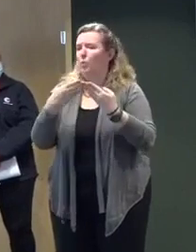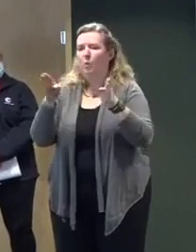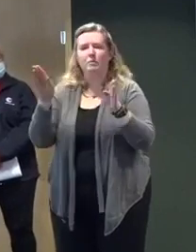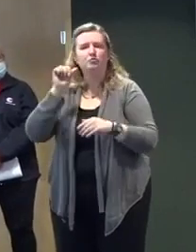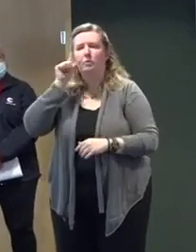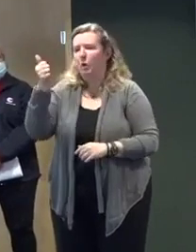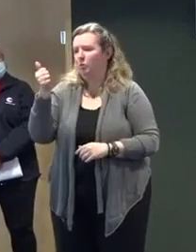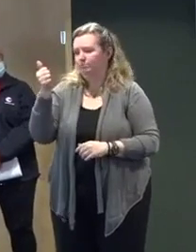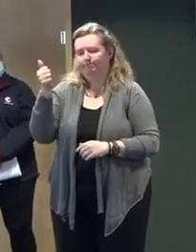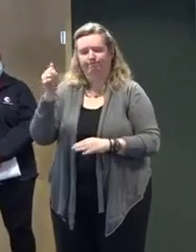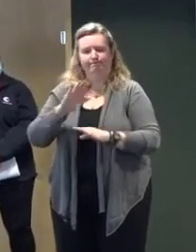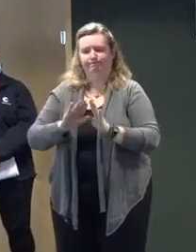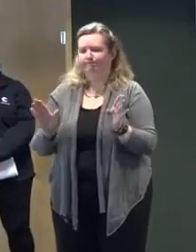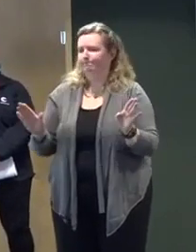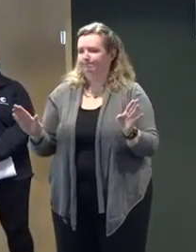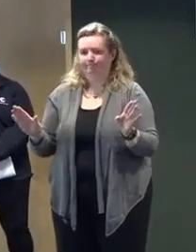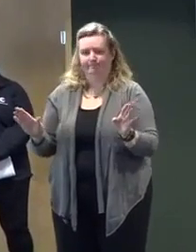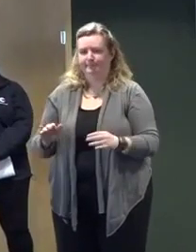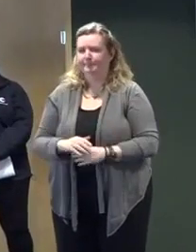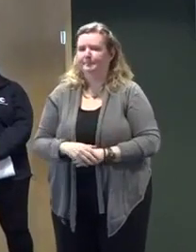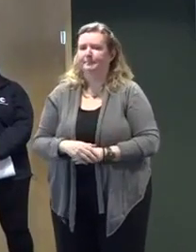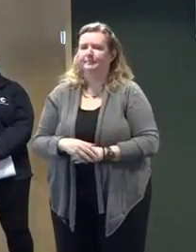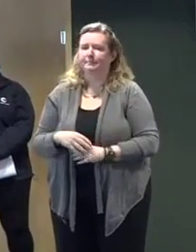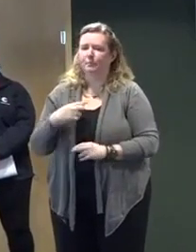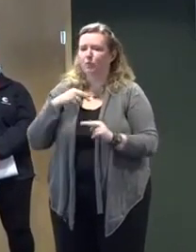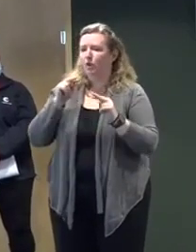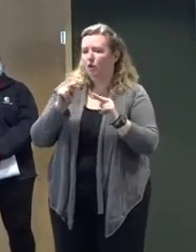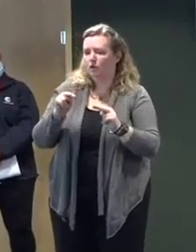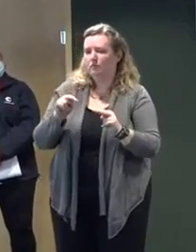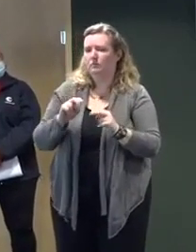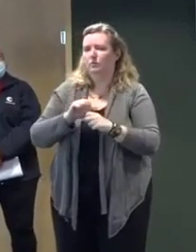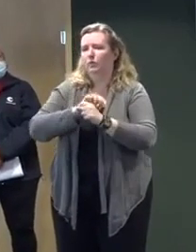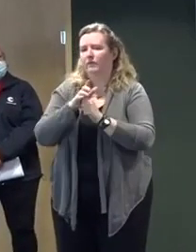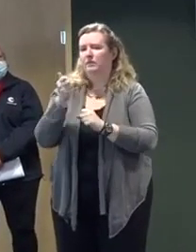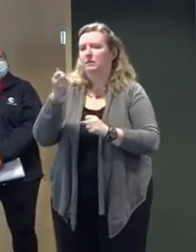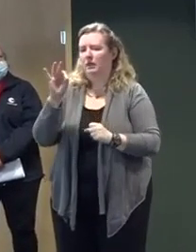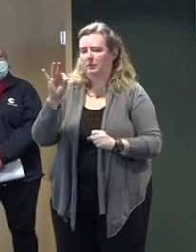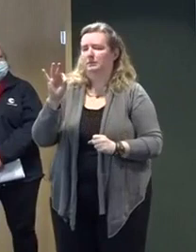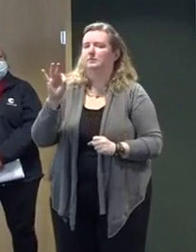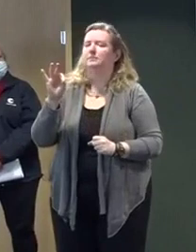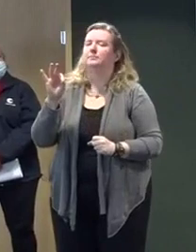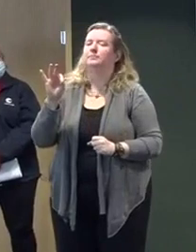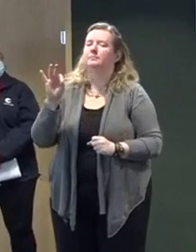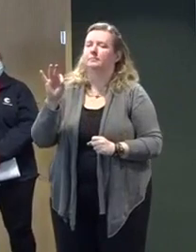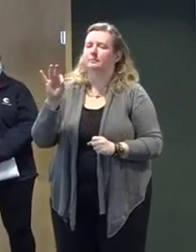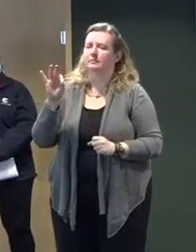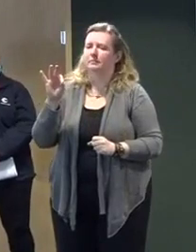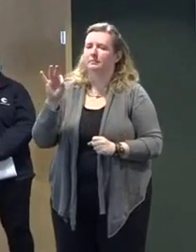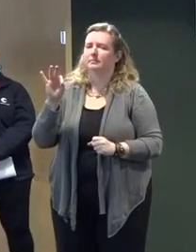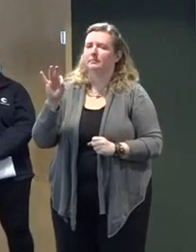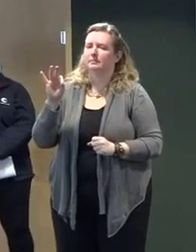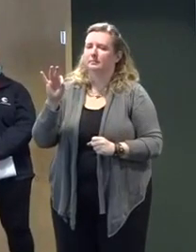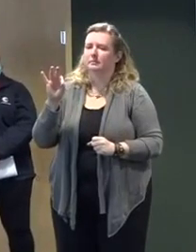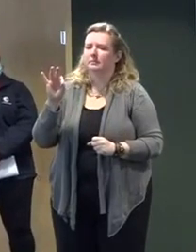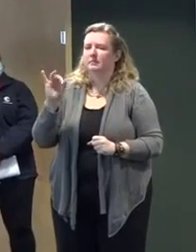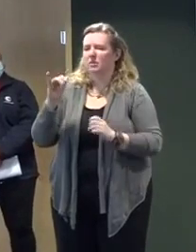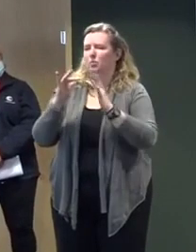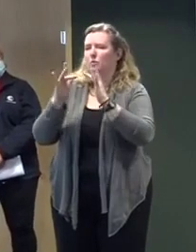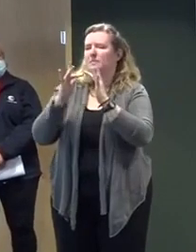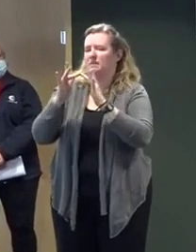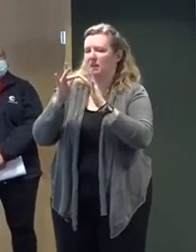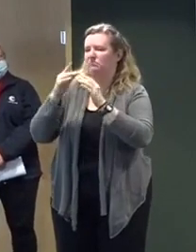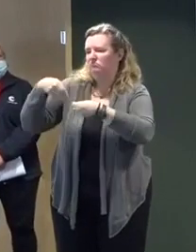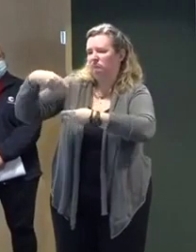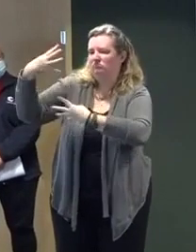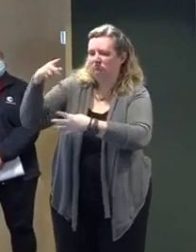folks monitor the COVID-19 information hub, COVID-19, which is at NJ.gov. I'm sure you're